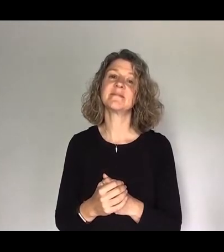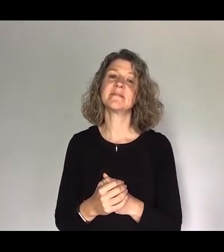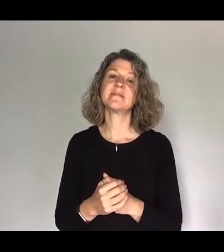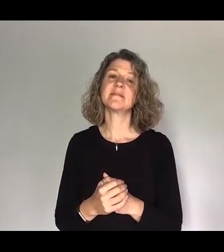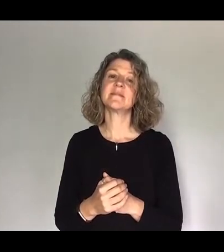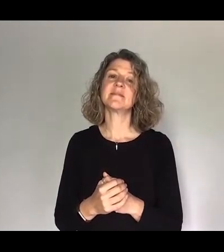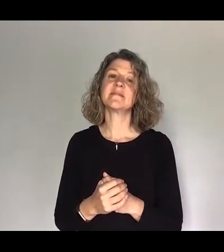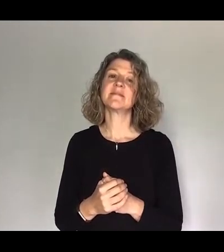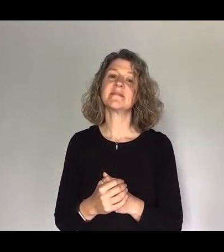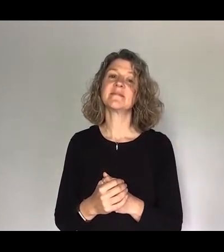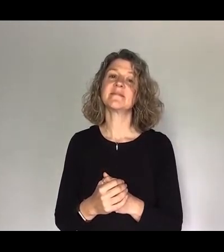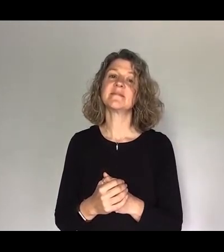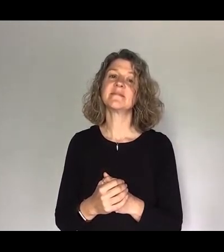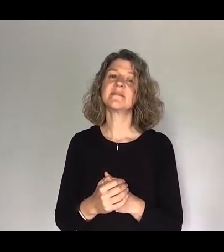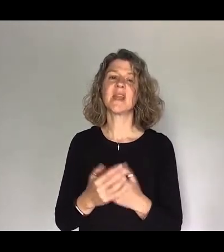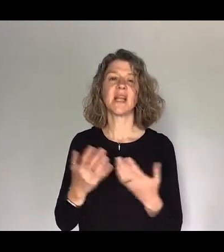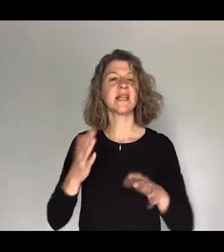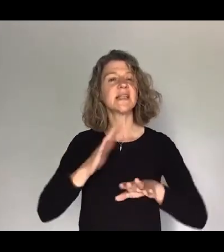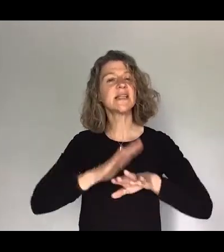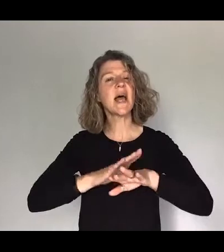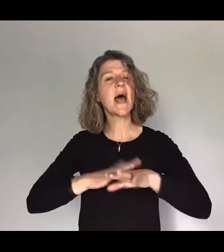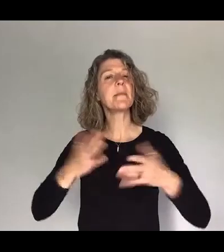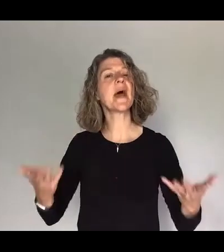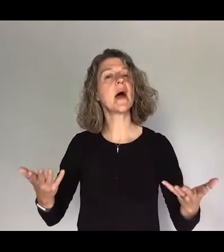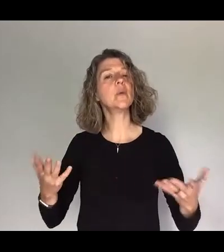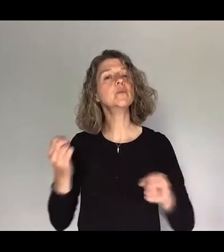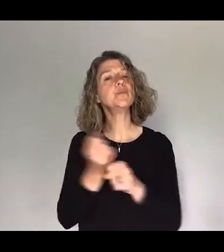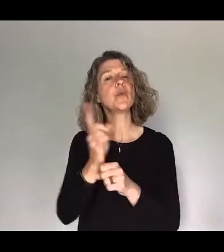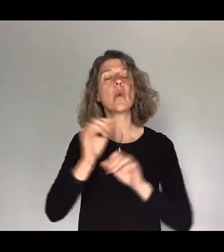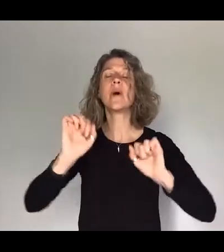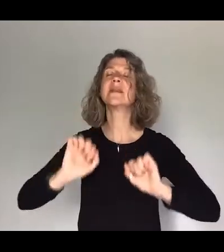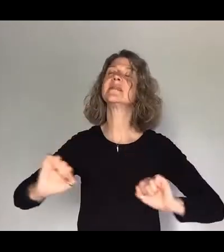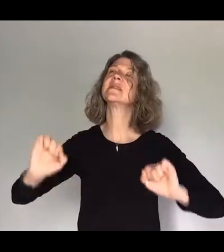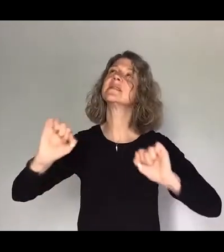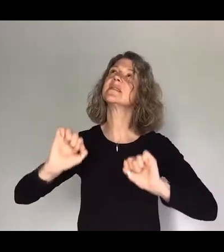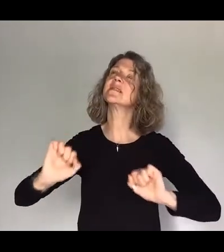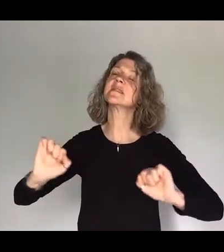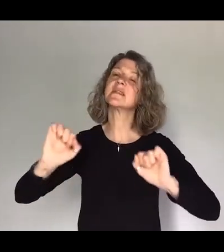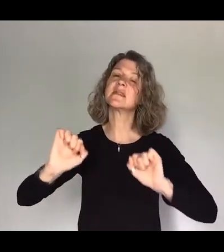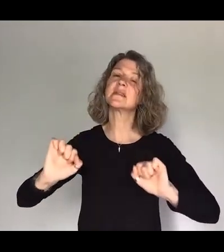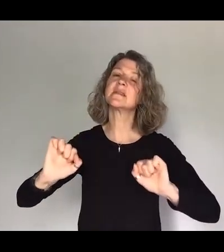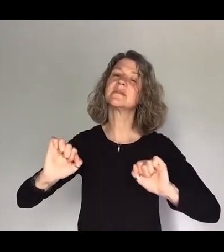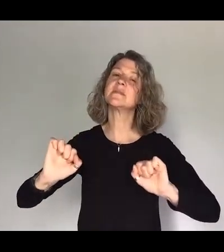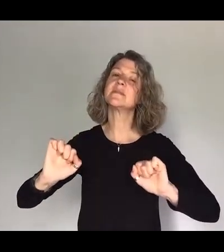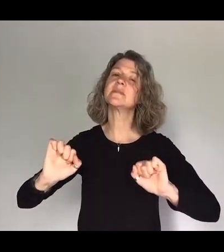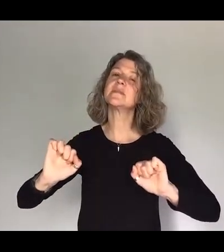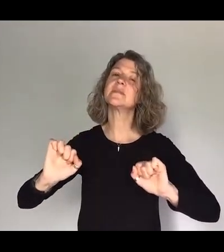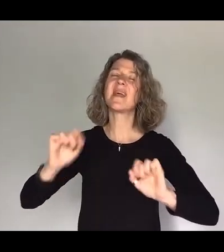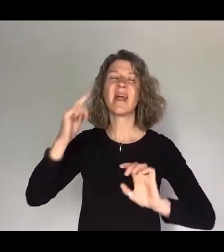we're going to spend a bit of time just waiting to see what he wants to do but I think there might be some people that you just know